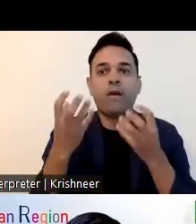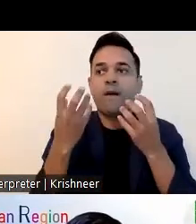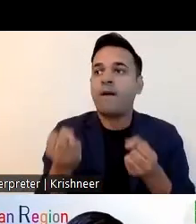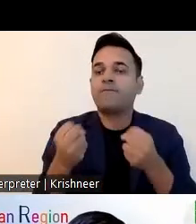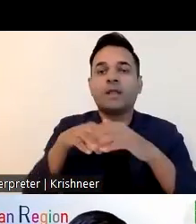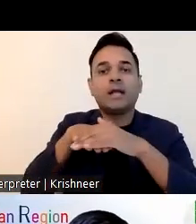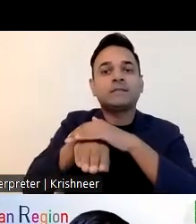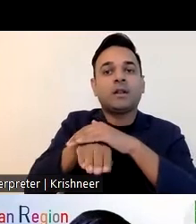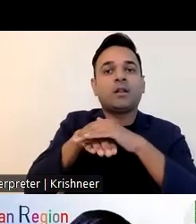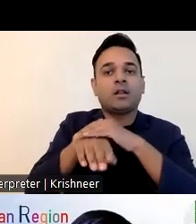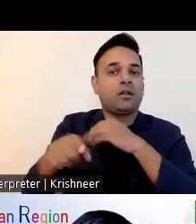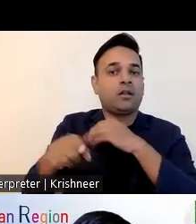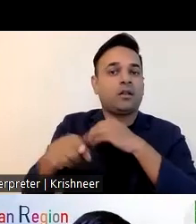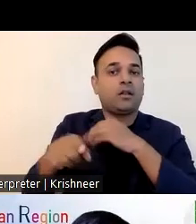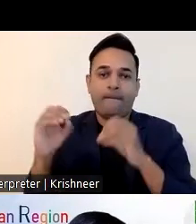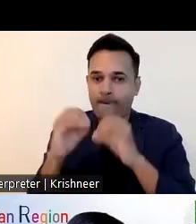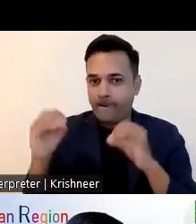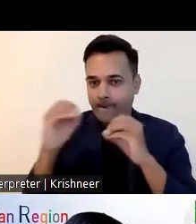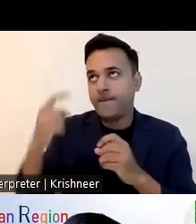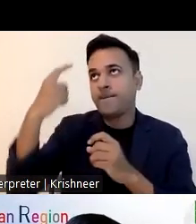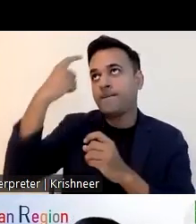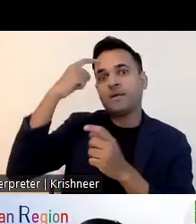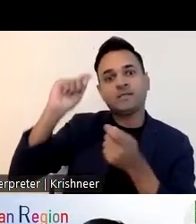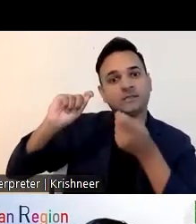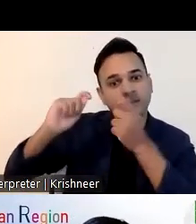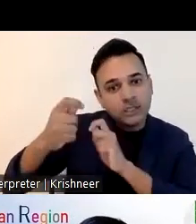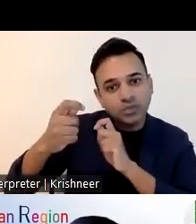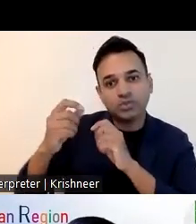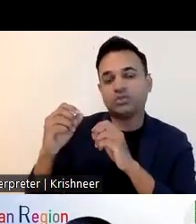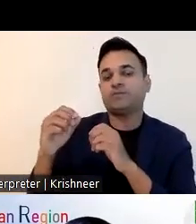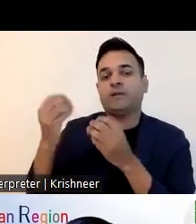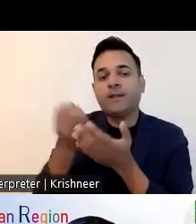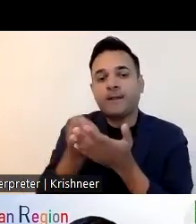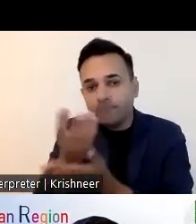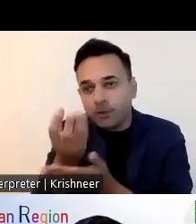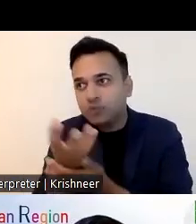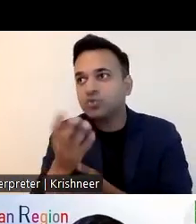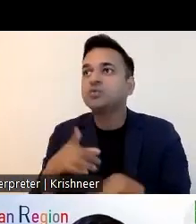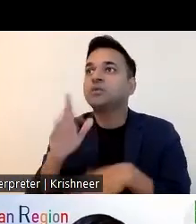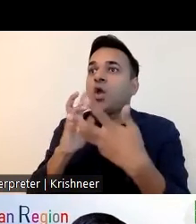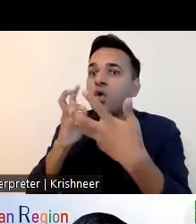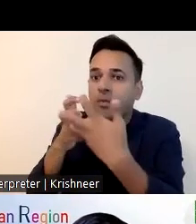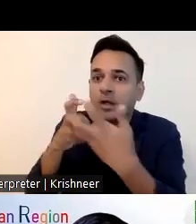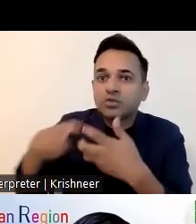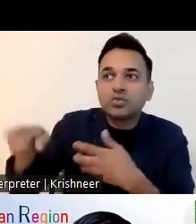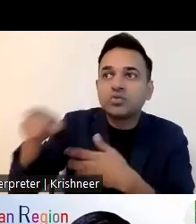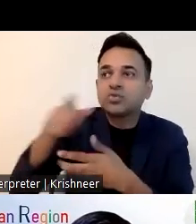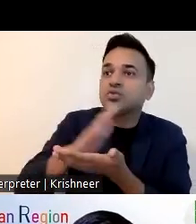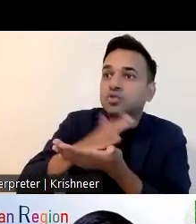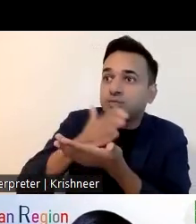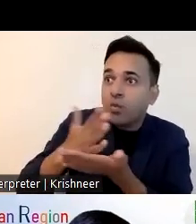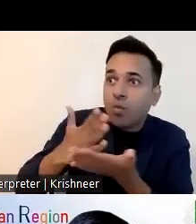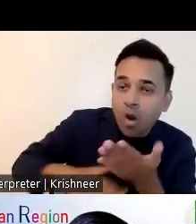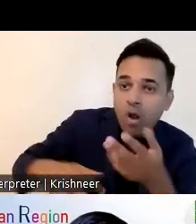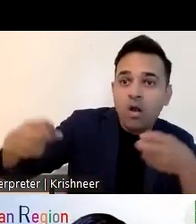which i have already addressed and talking about the socio-cultural uh prospective uh we have lots of stigmas associated with